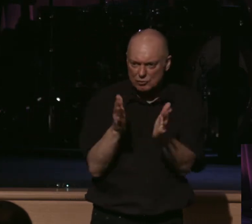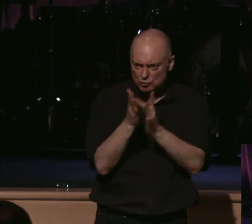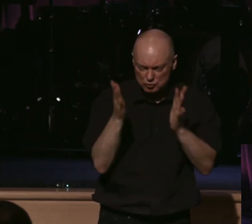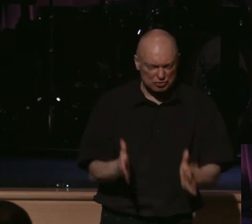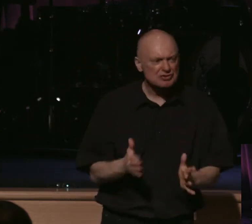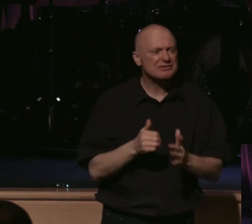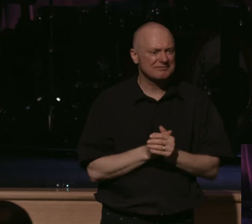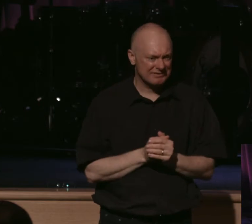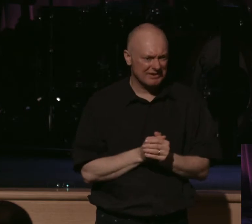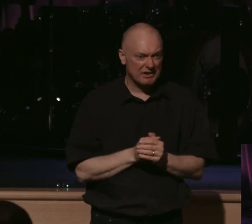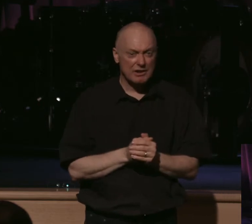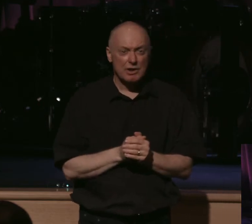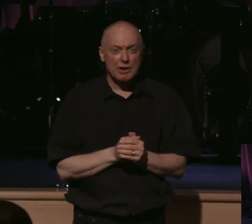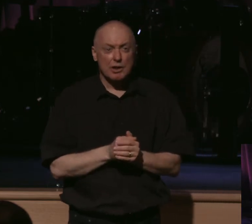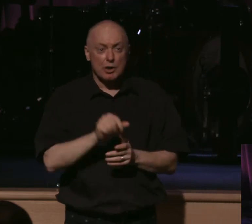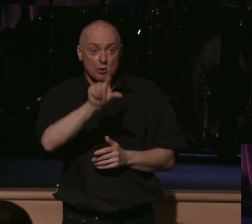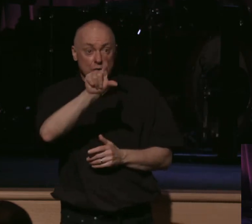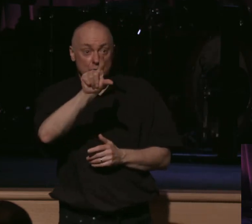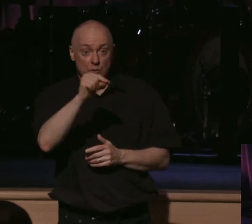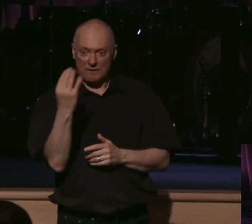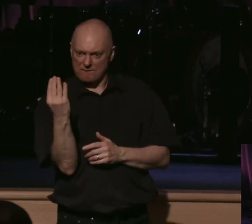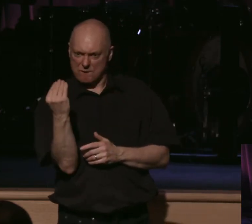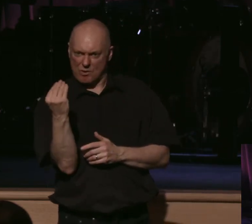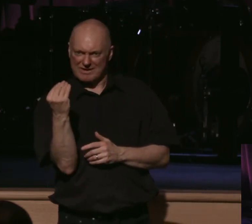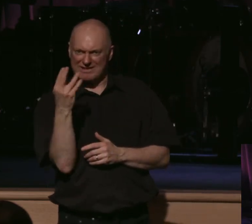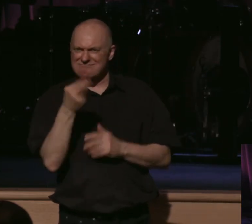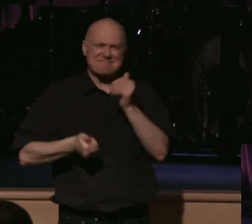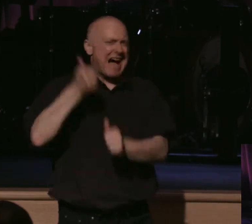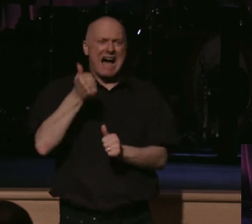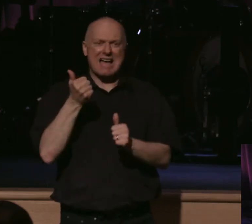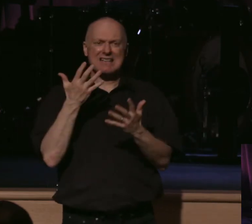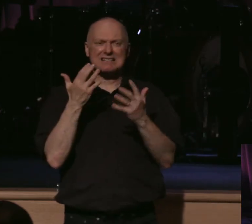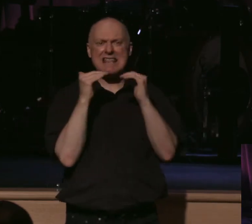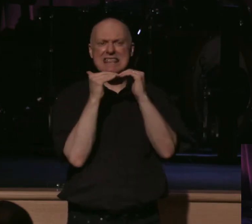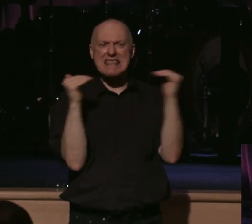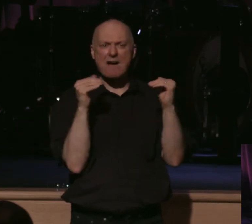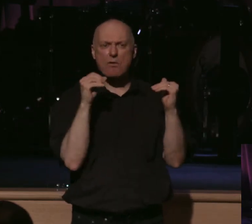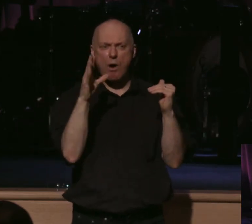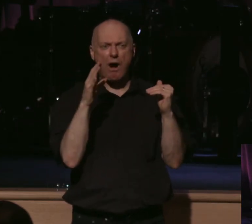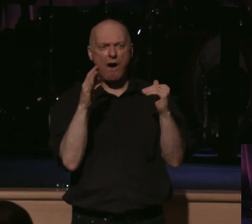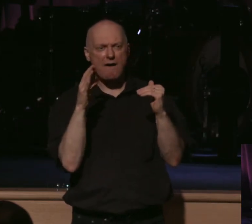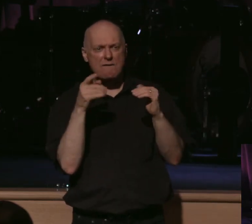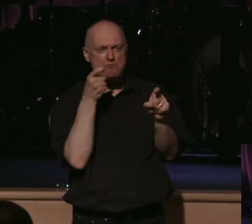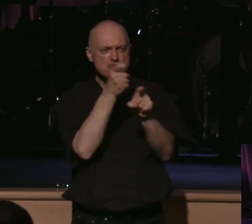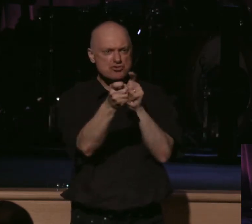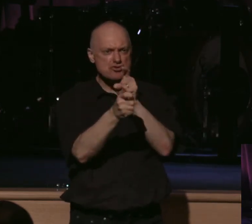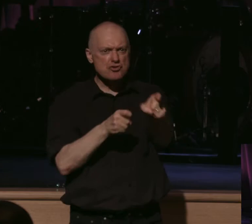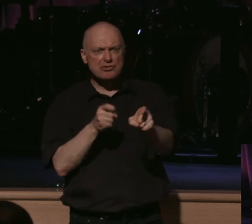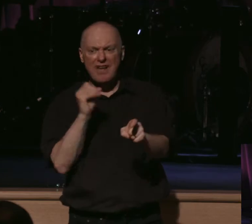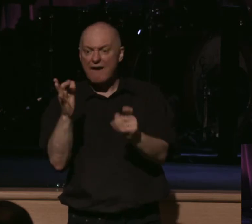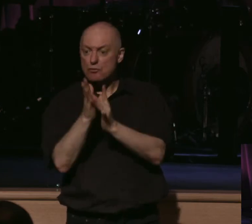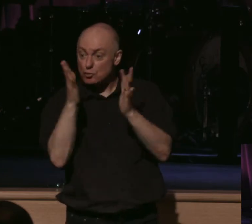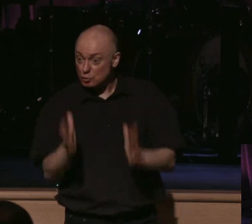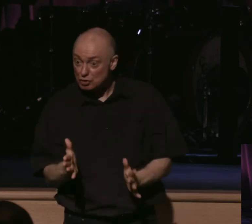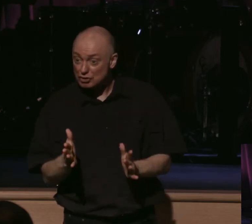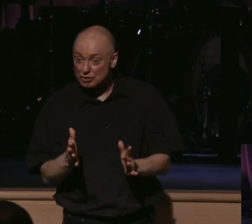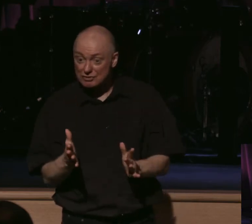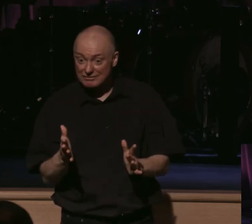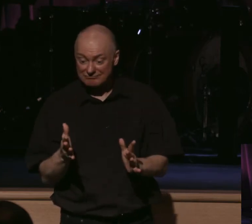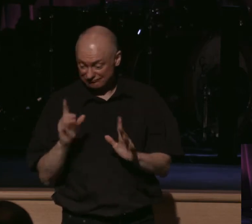2014 experienced the highest level of global persecution of Christians in the modern